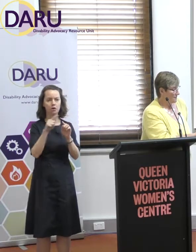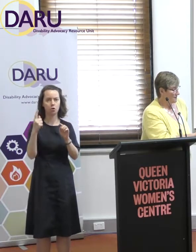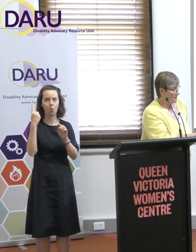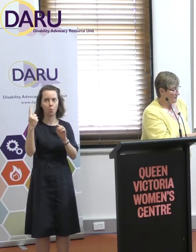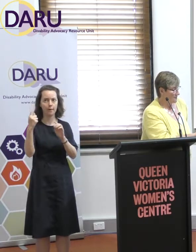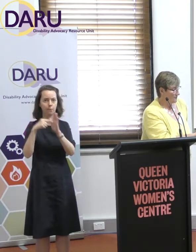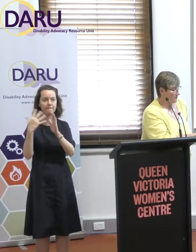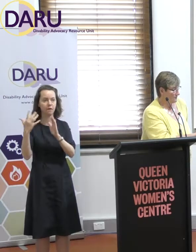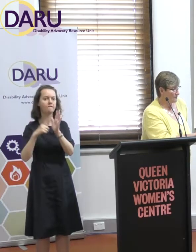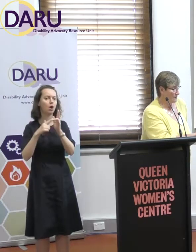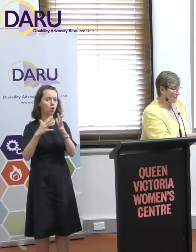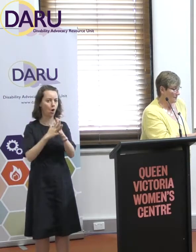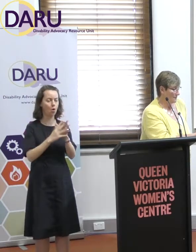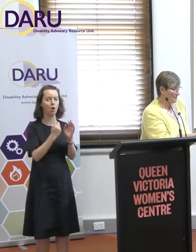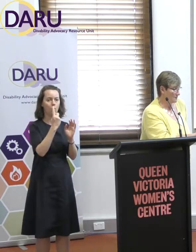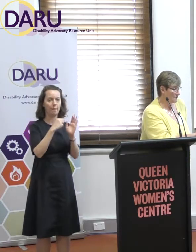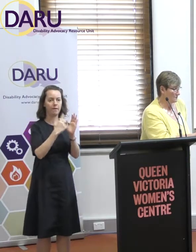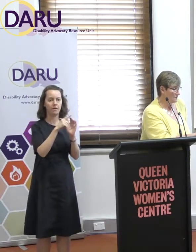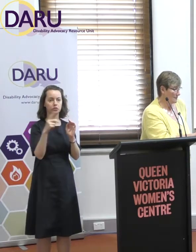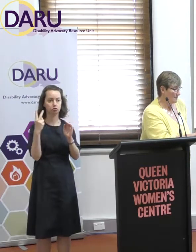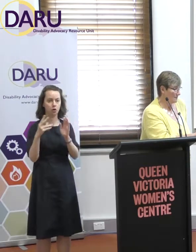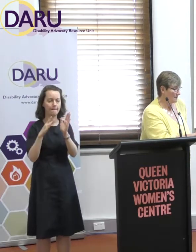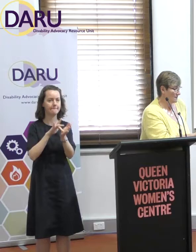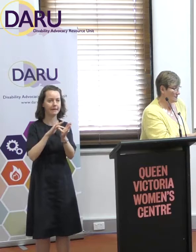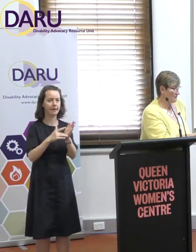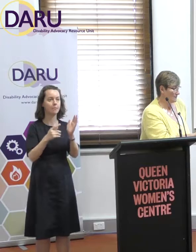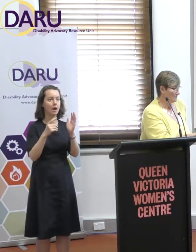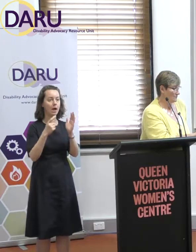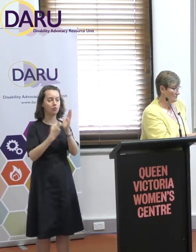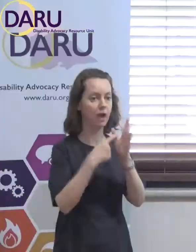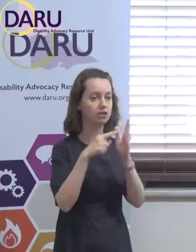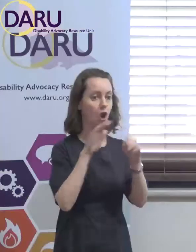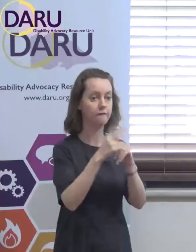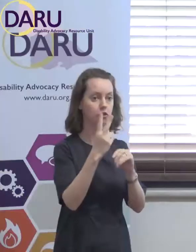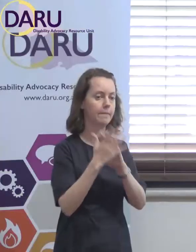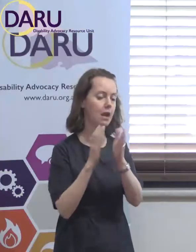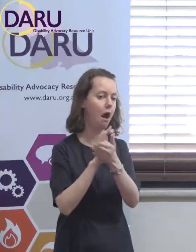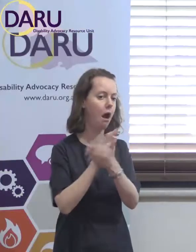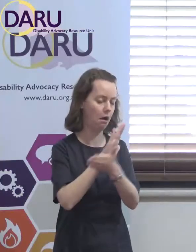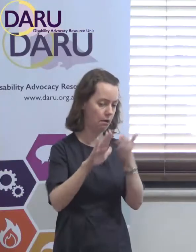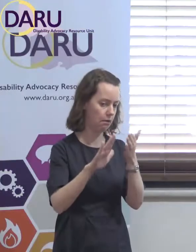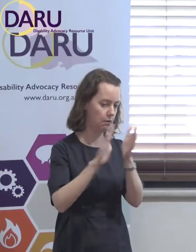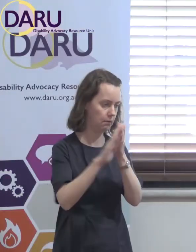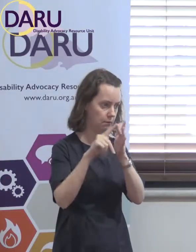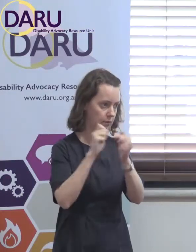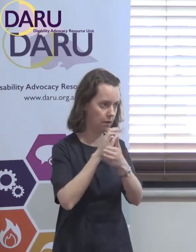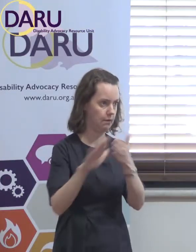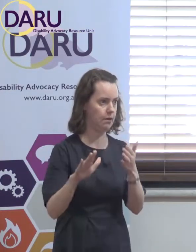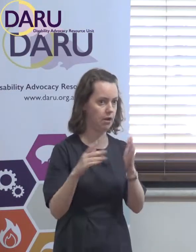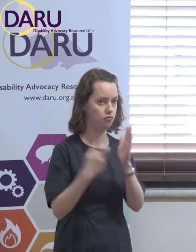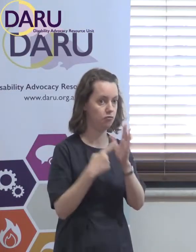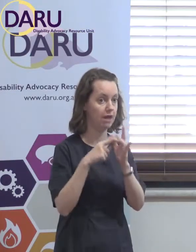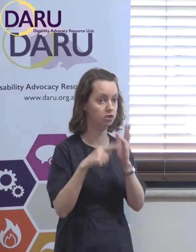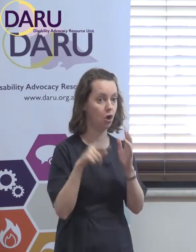1.5 is low, between 1.5 and 2 is medium, and a ratio above 2 is high. And that